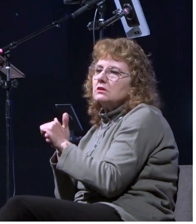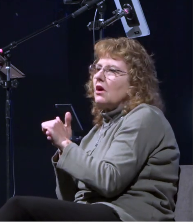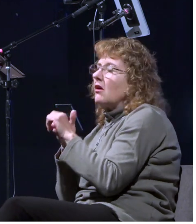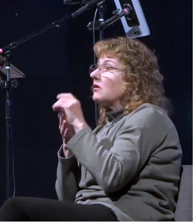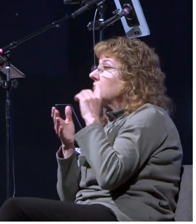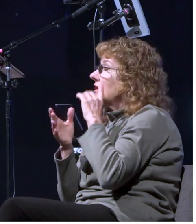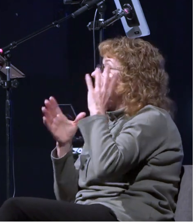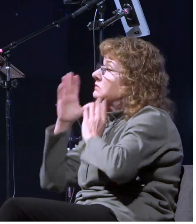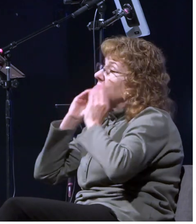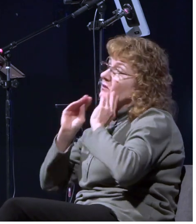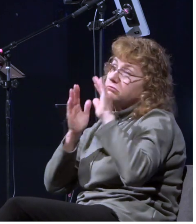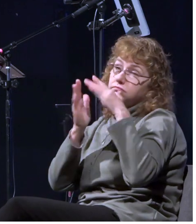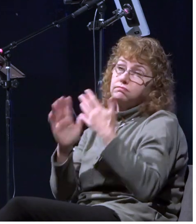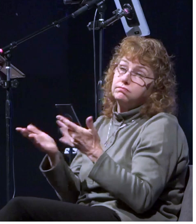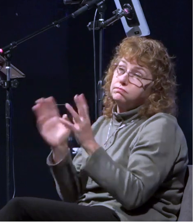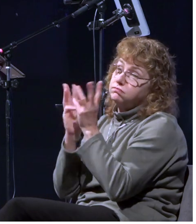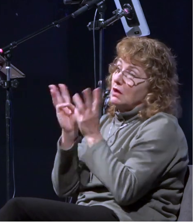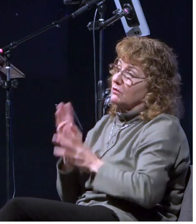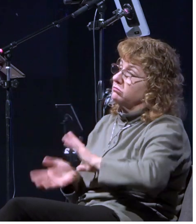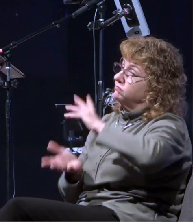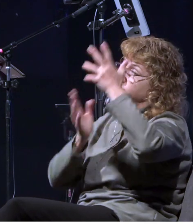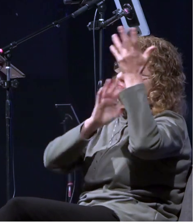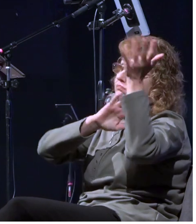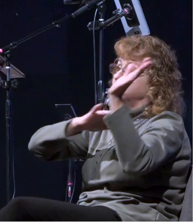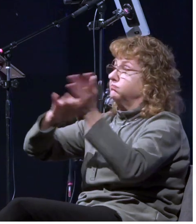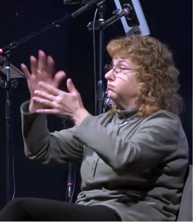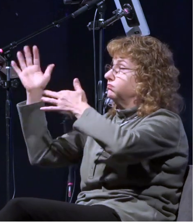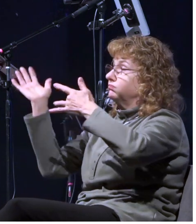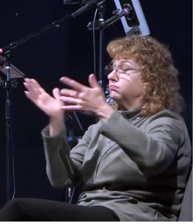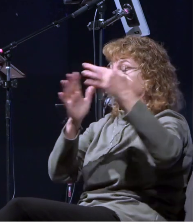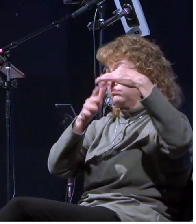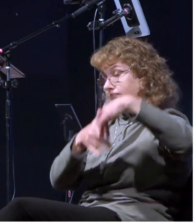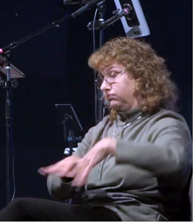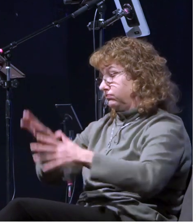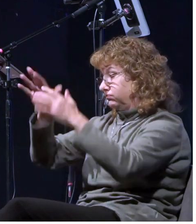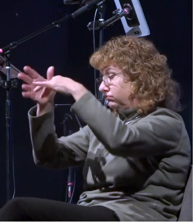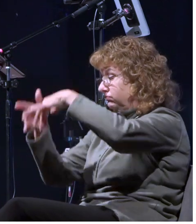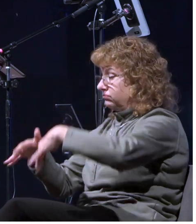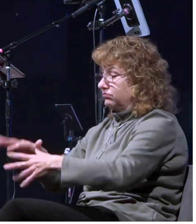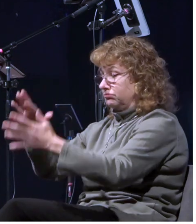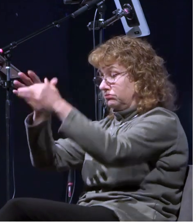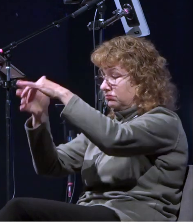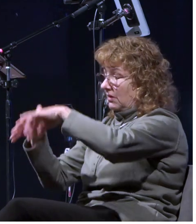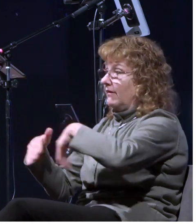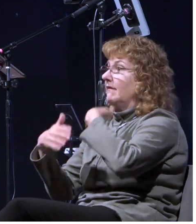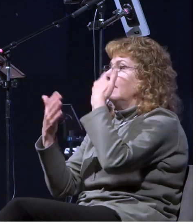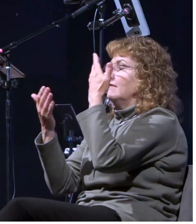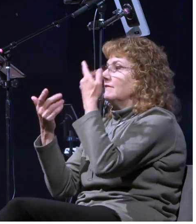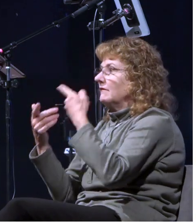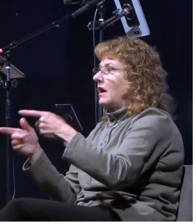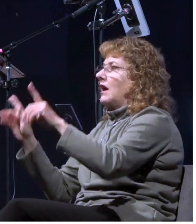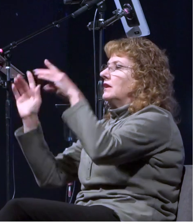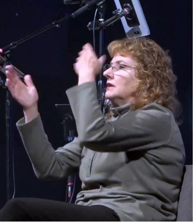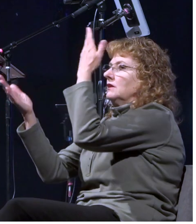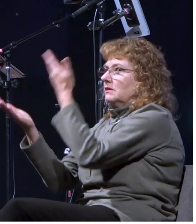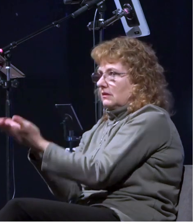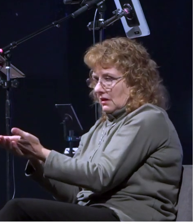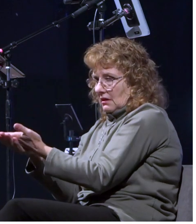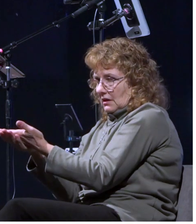finally got to fair havens and and then evidently spent some time in port there uh the